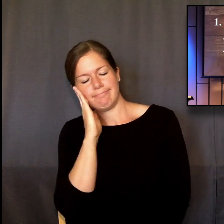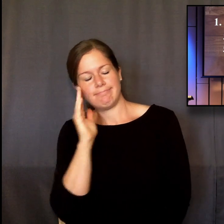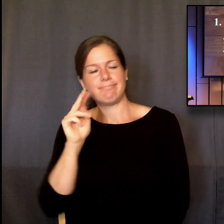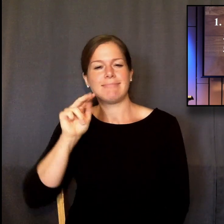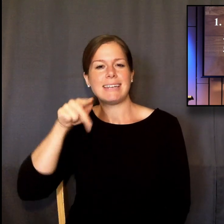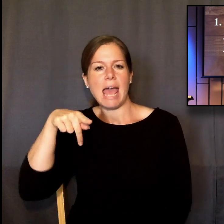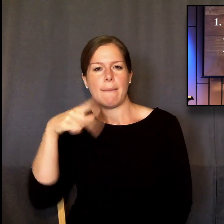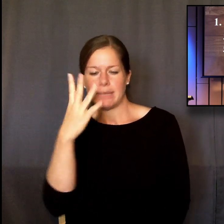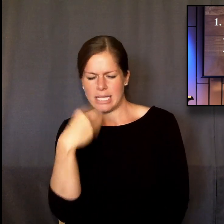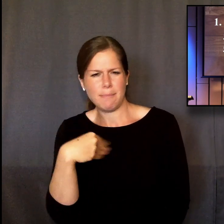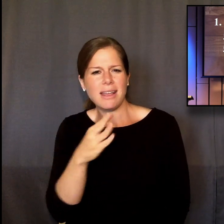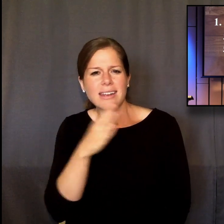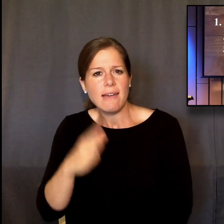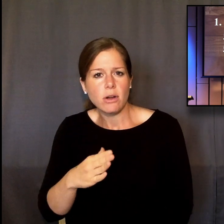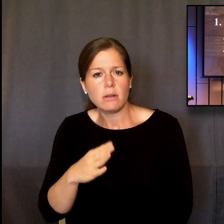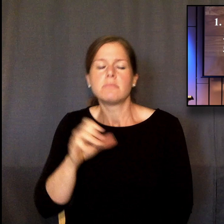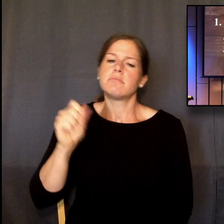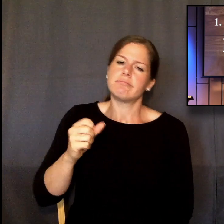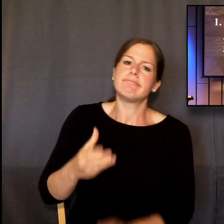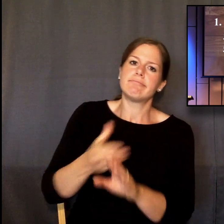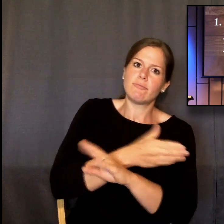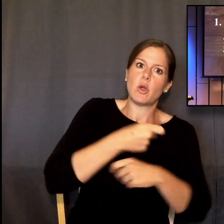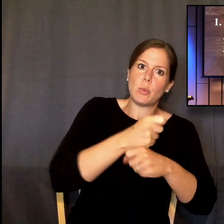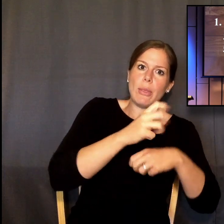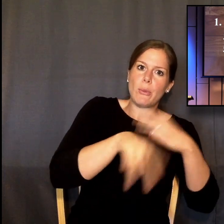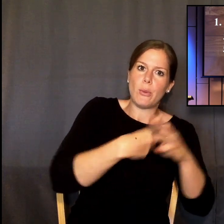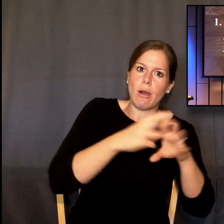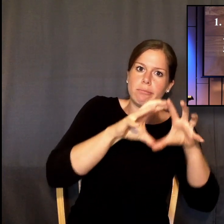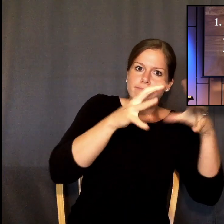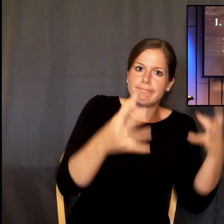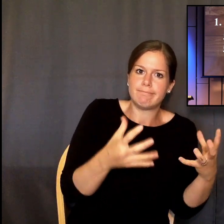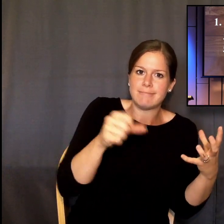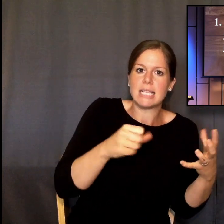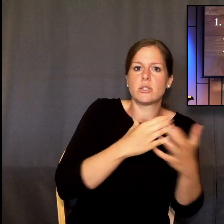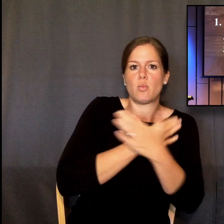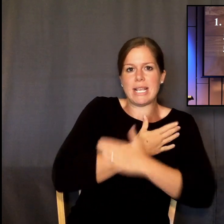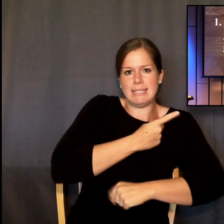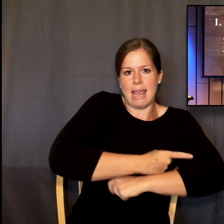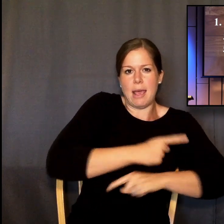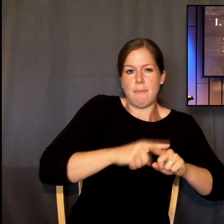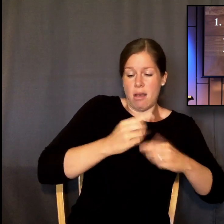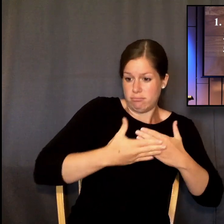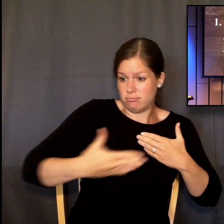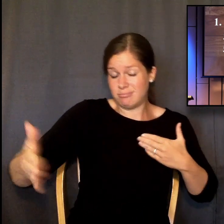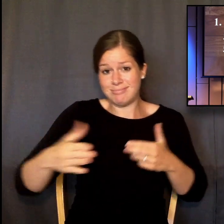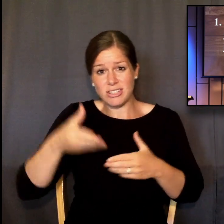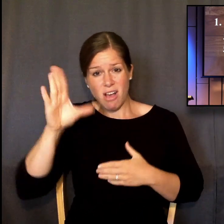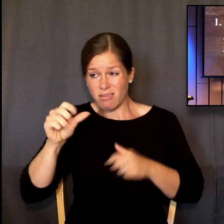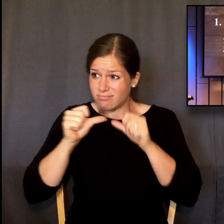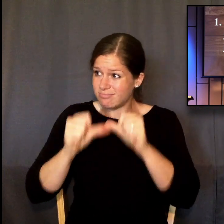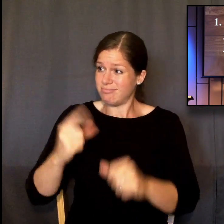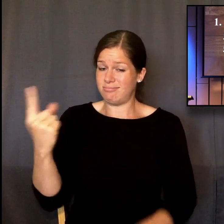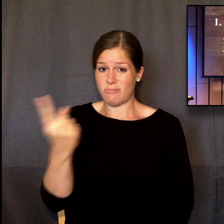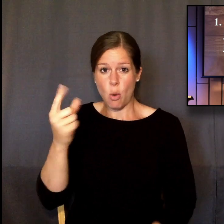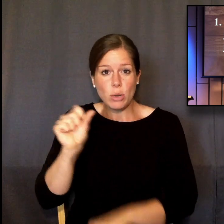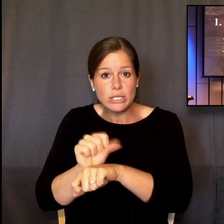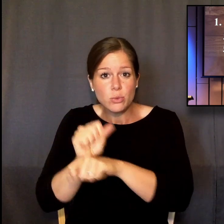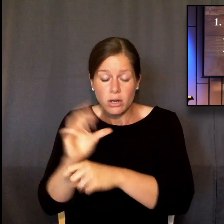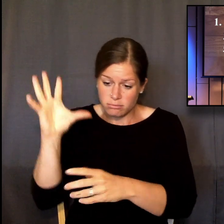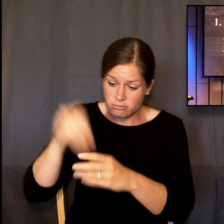on the seventh day from creating. But from that moment on, God has been actively, constantly working in his